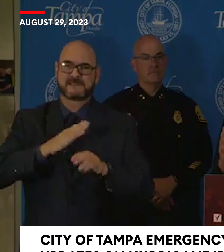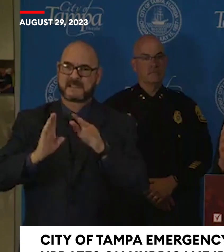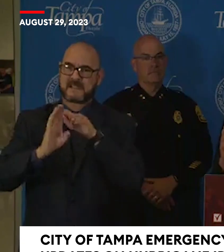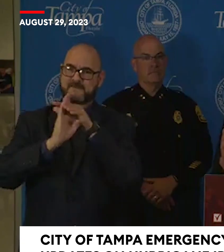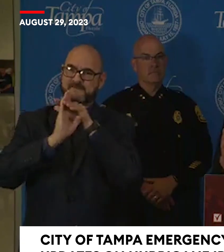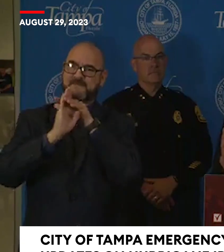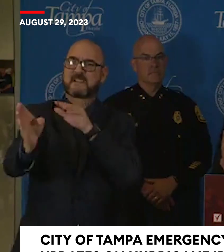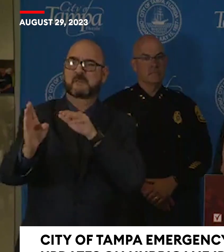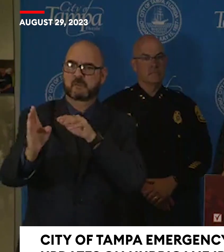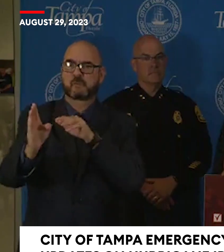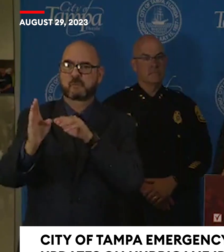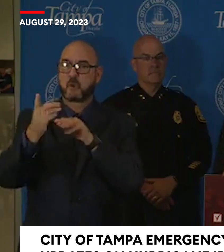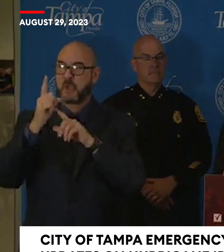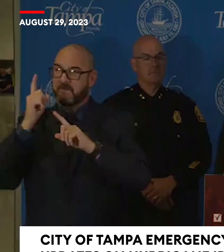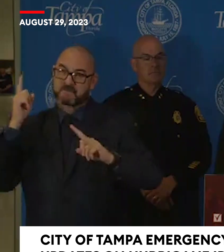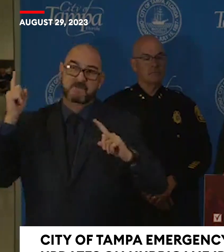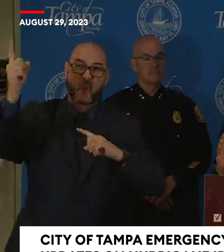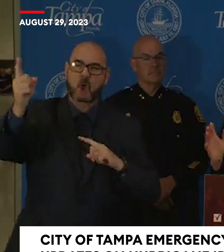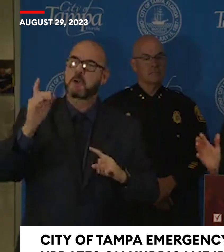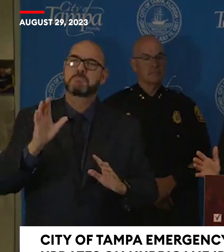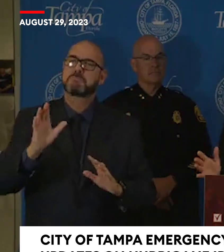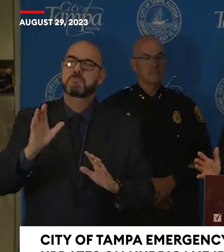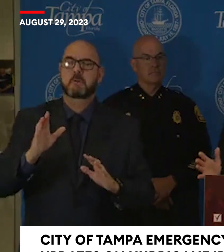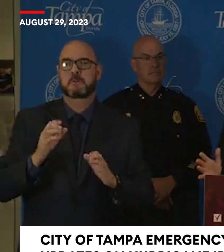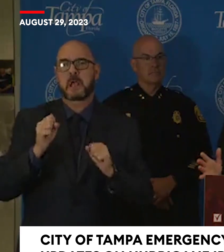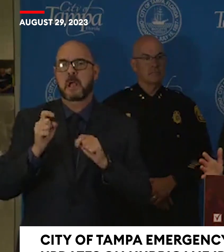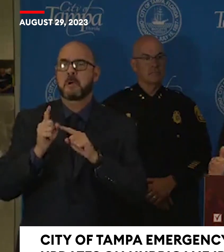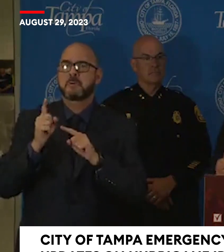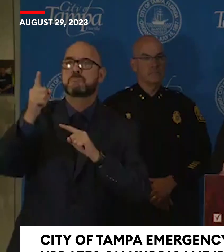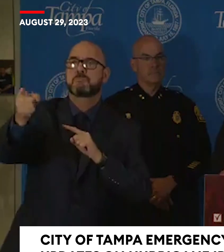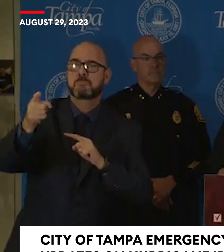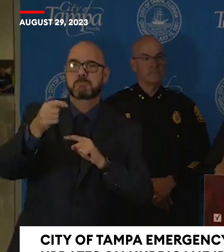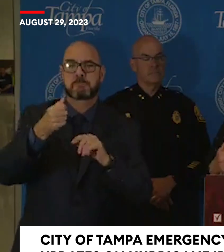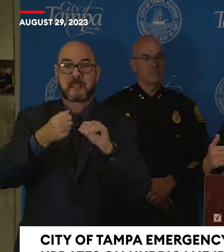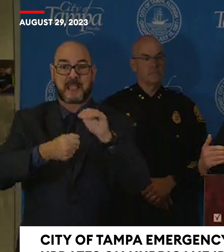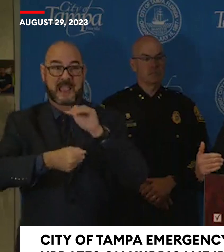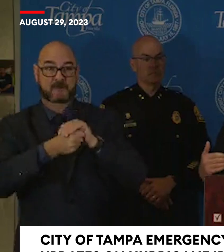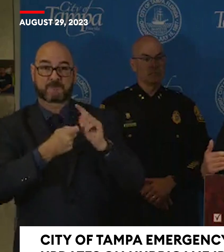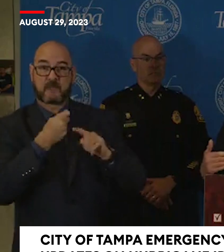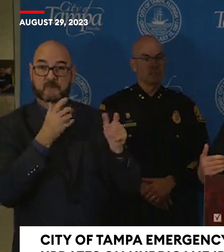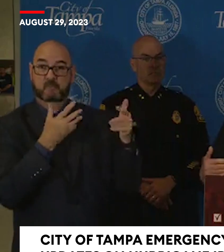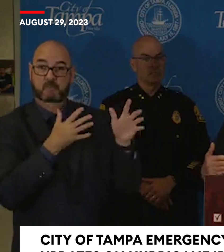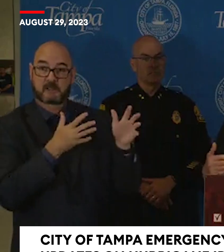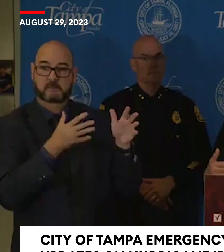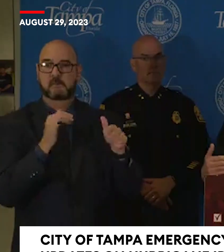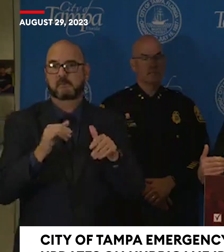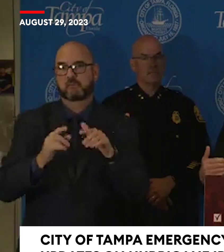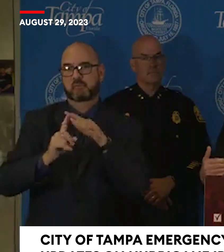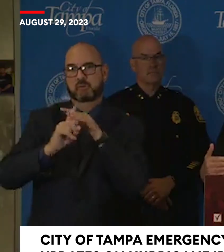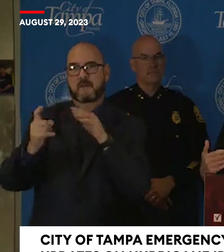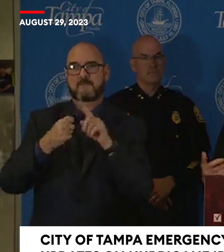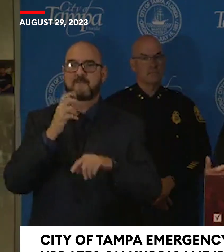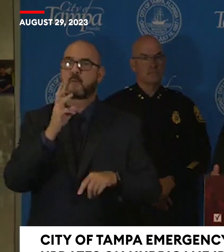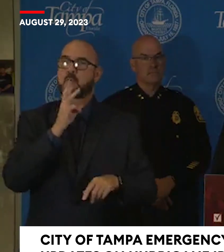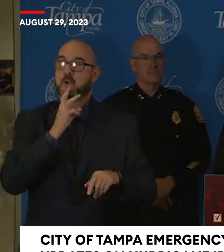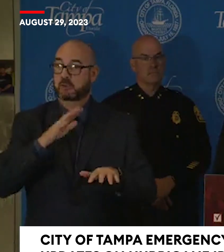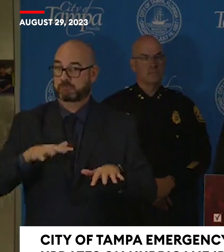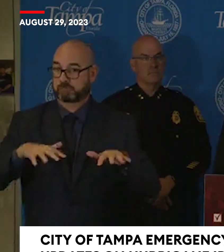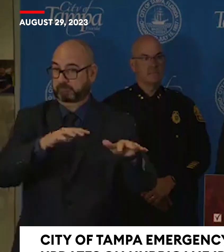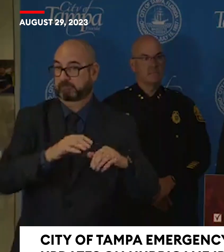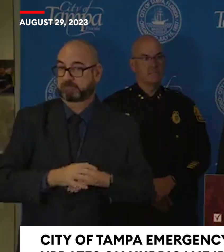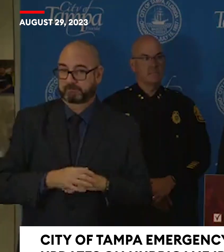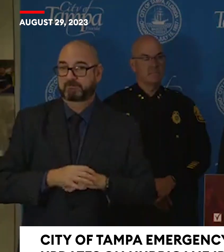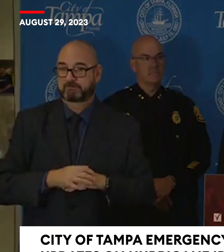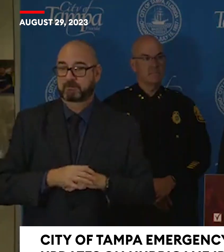you hide from the wind and run from the water. So if you can just go in 10-20 miles inland